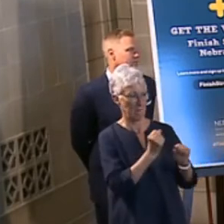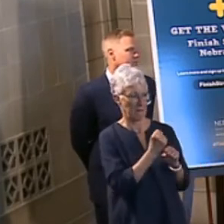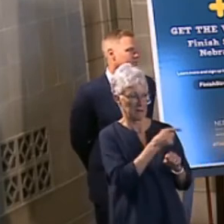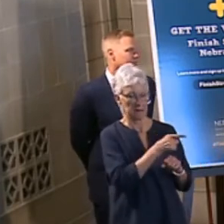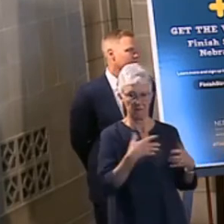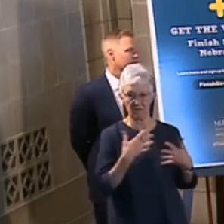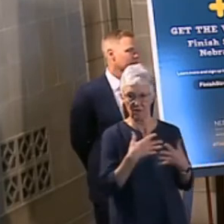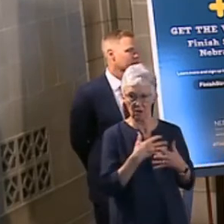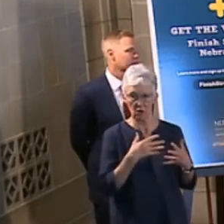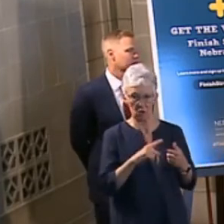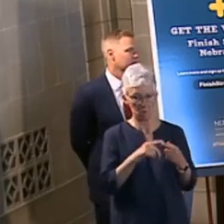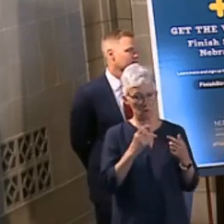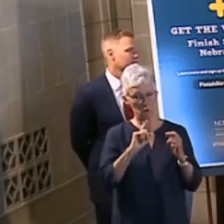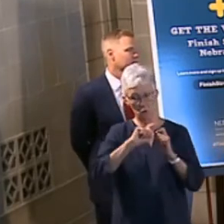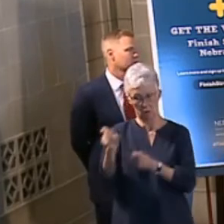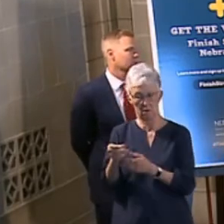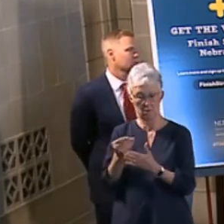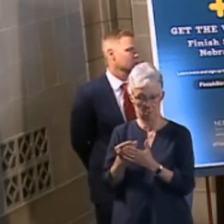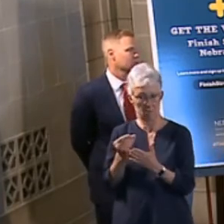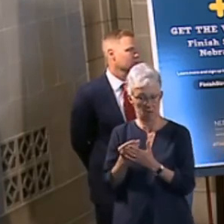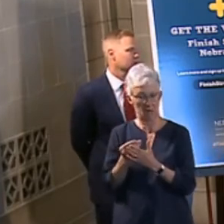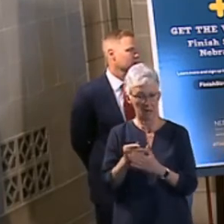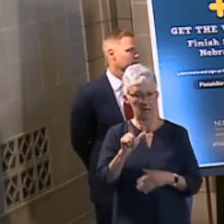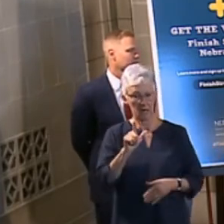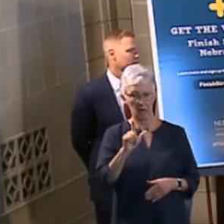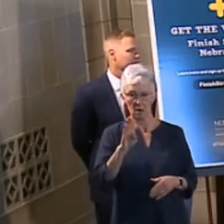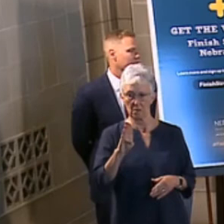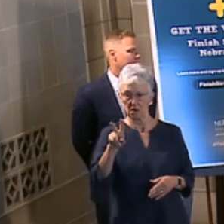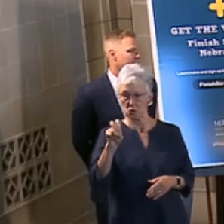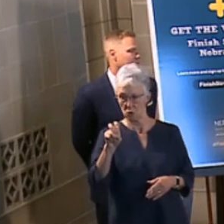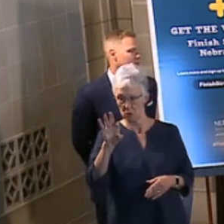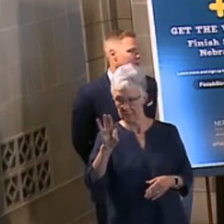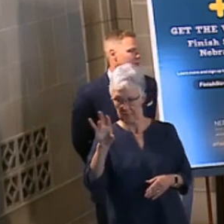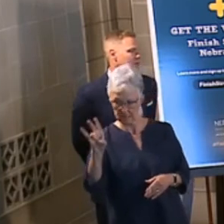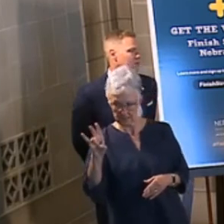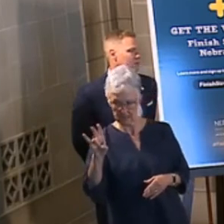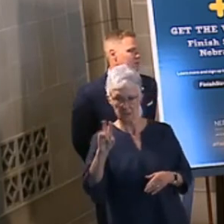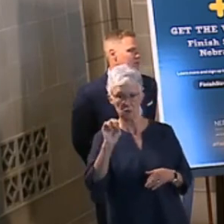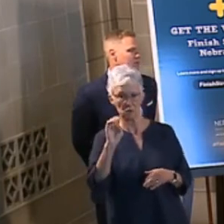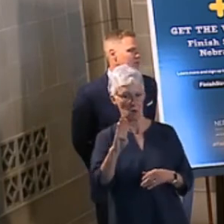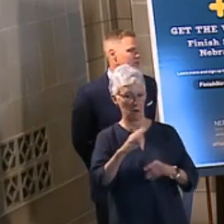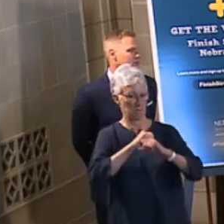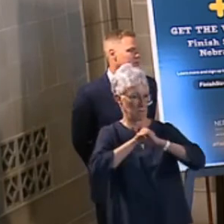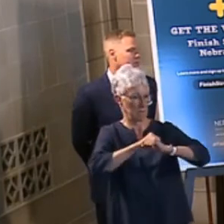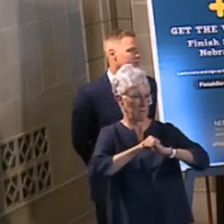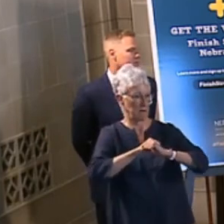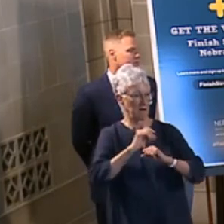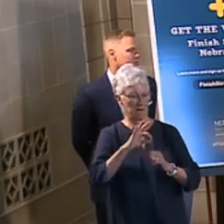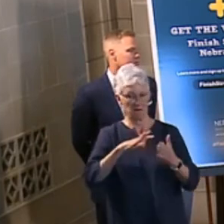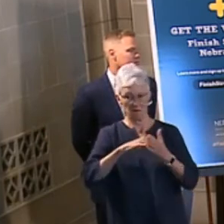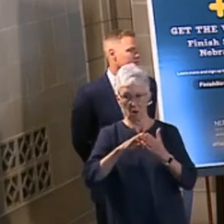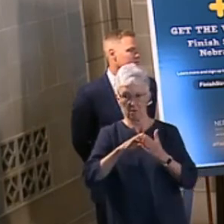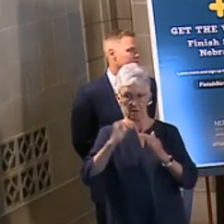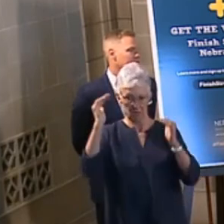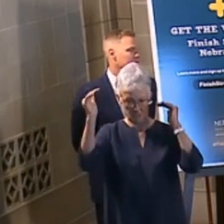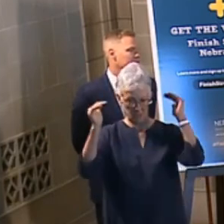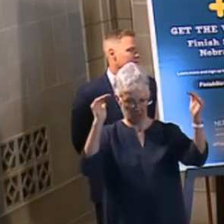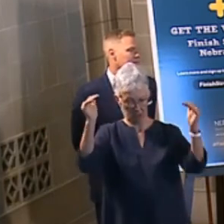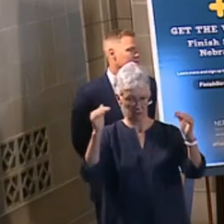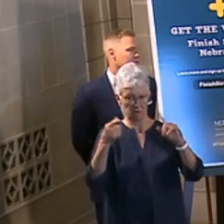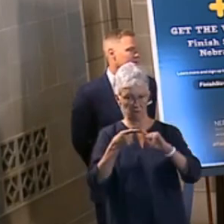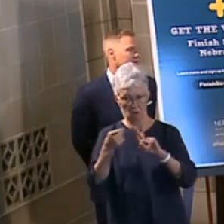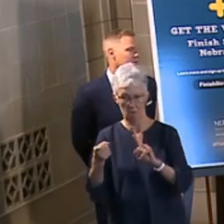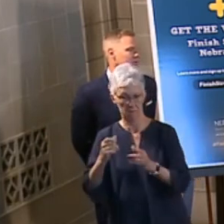American Securities Administrators Act. LB 297, the Nebraska Protection of Vulnerable Adults from Financial Exploitation Act,